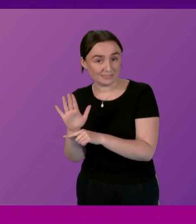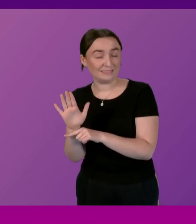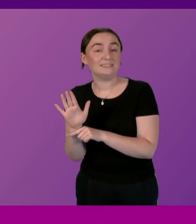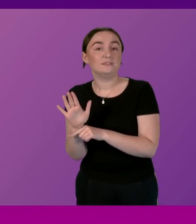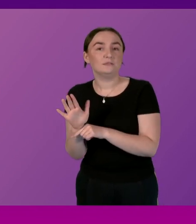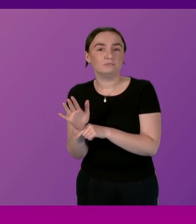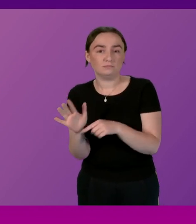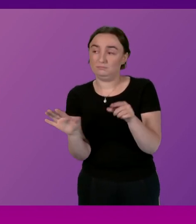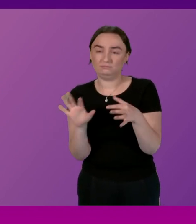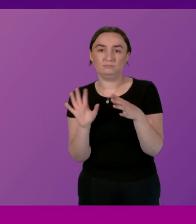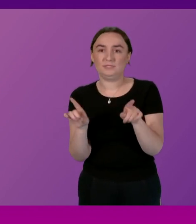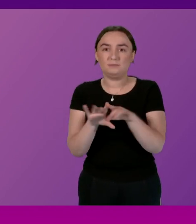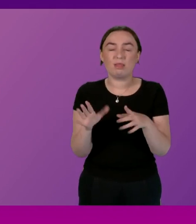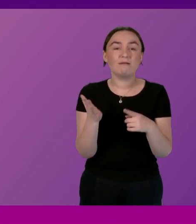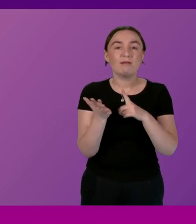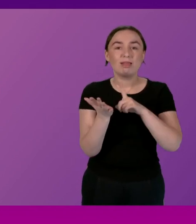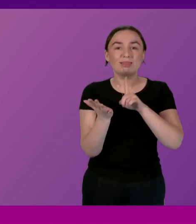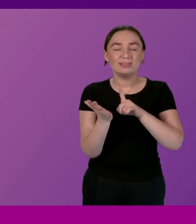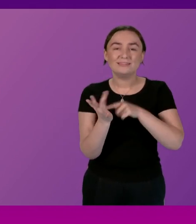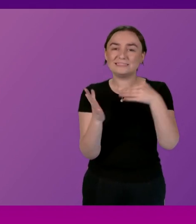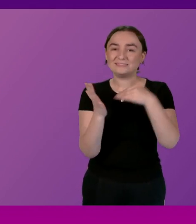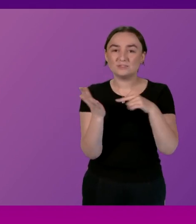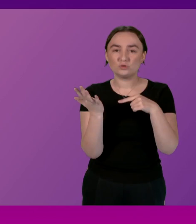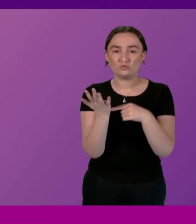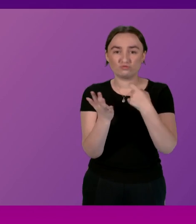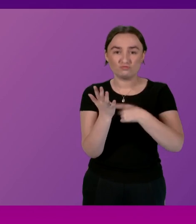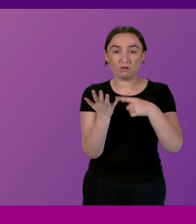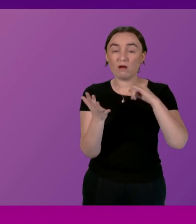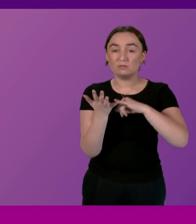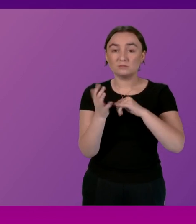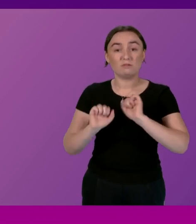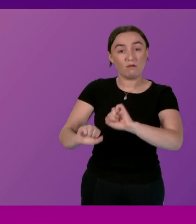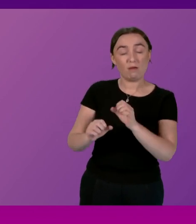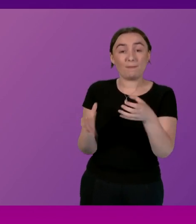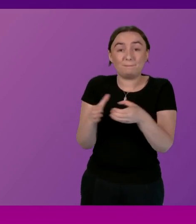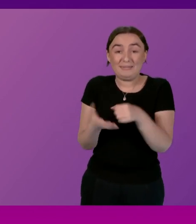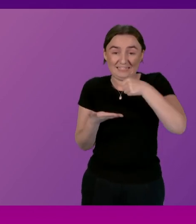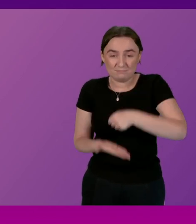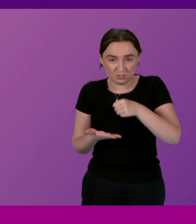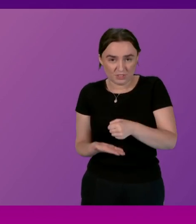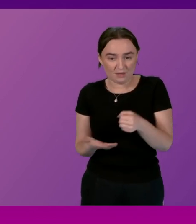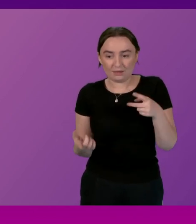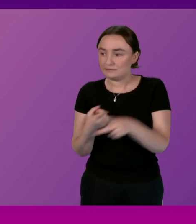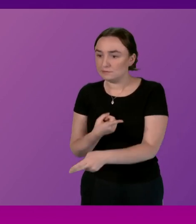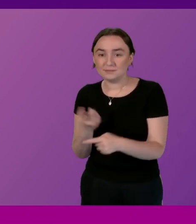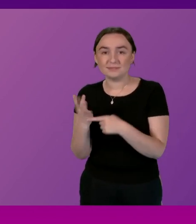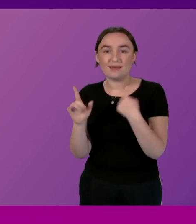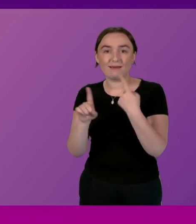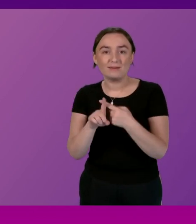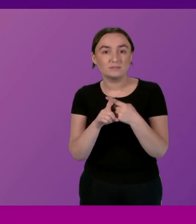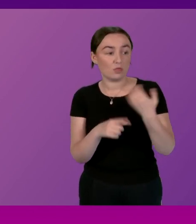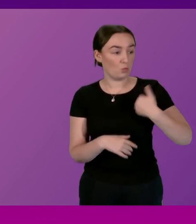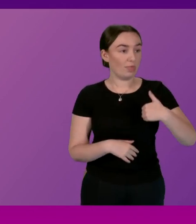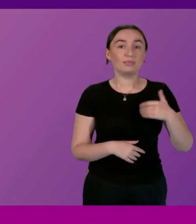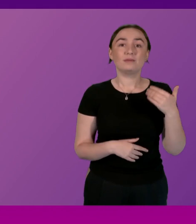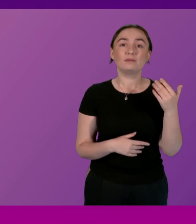Liz Truss's mini budget cut tax for the wealthy then we have to